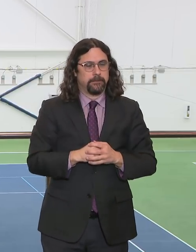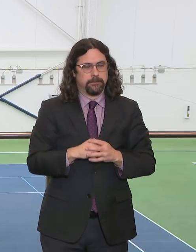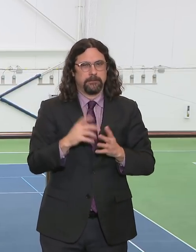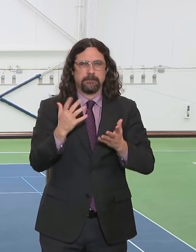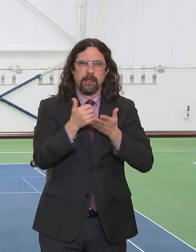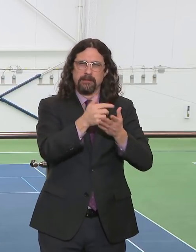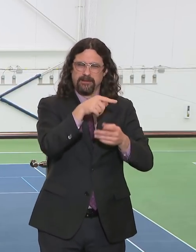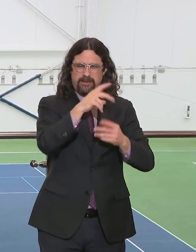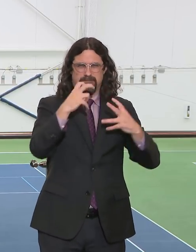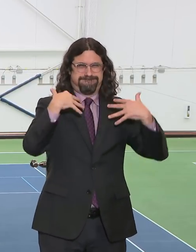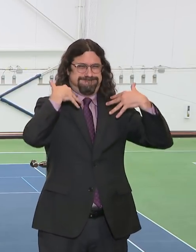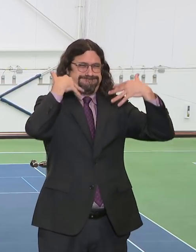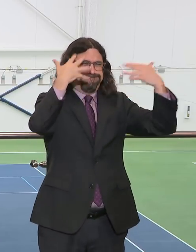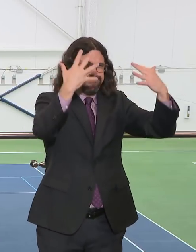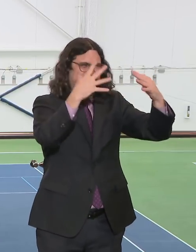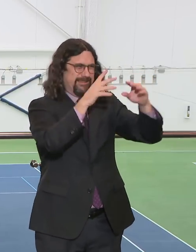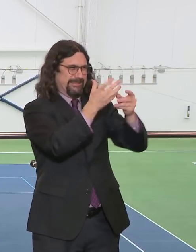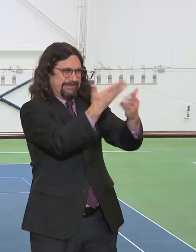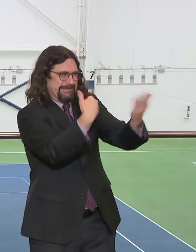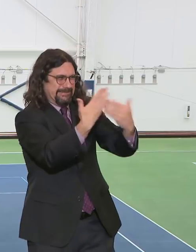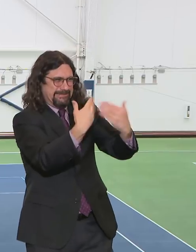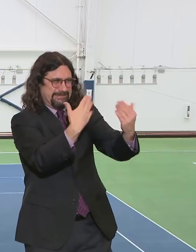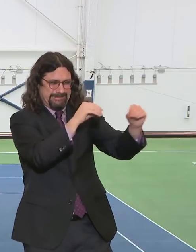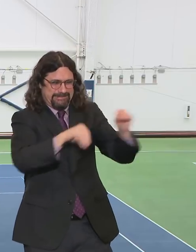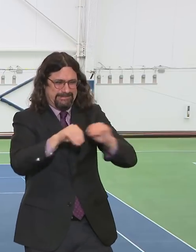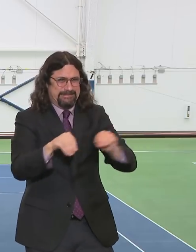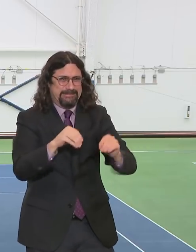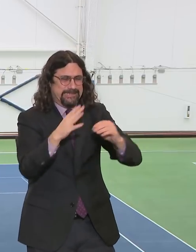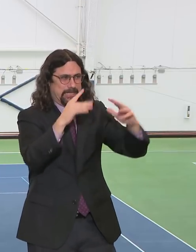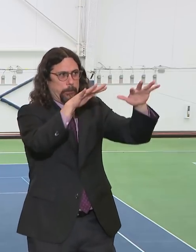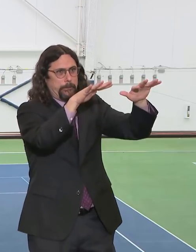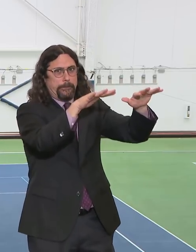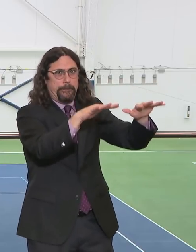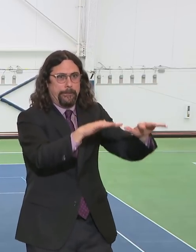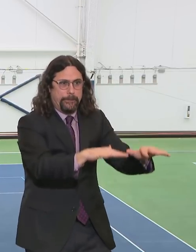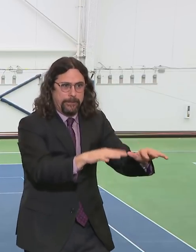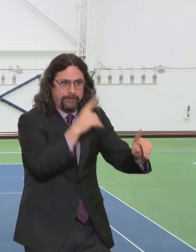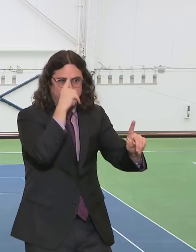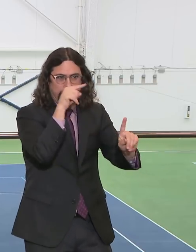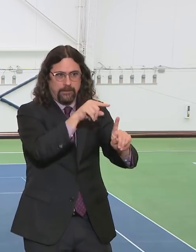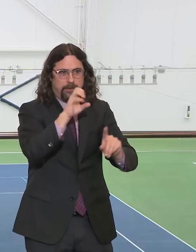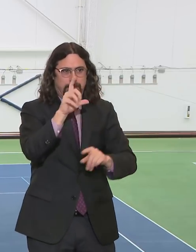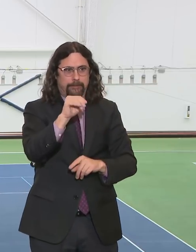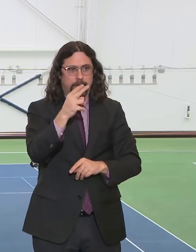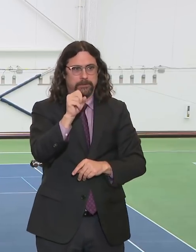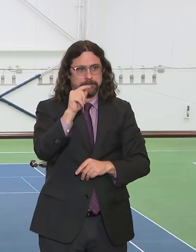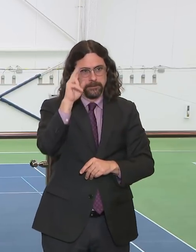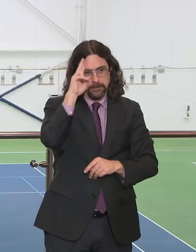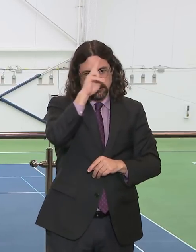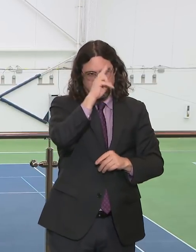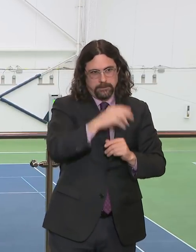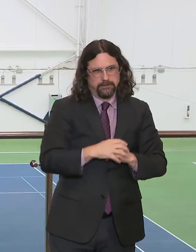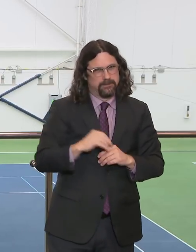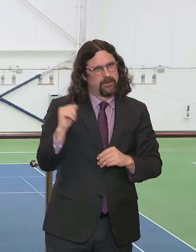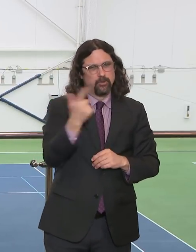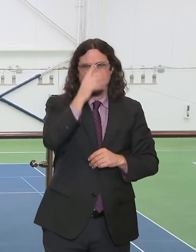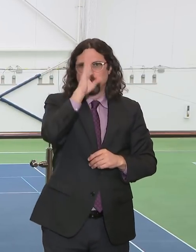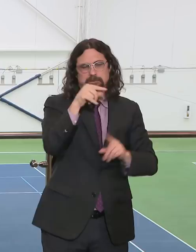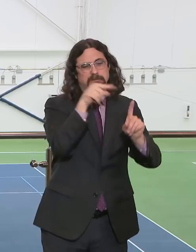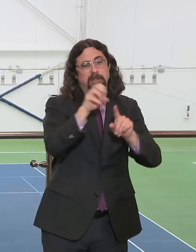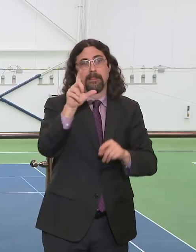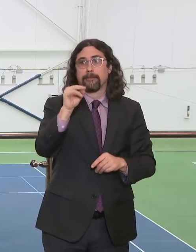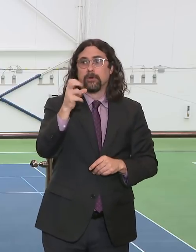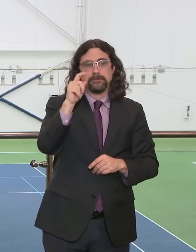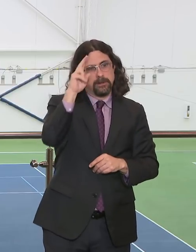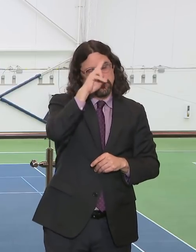the brunt. And the staff at Elmhurst, the doctors, the nurses, everyone who works at Elmhurst, they've done an amazing job. But we want to